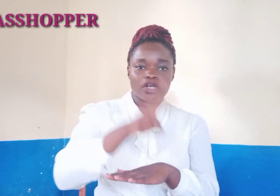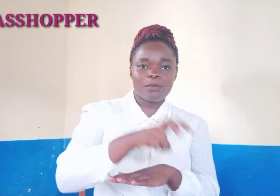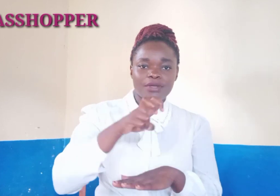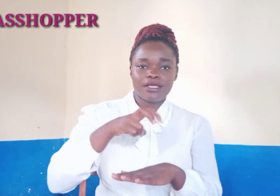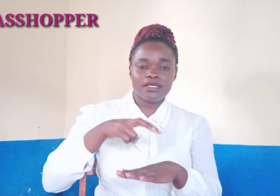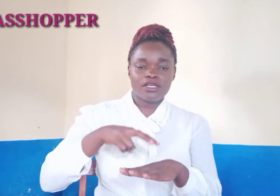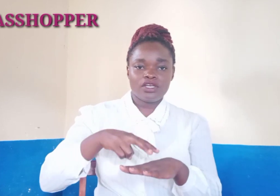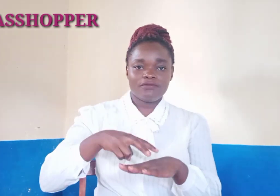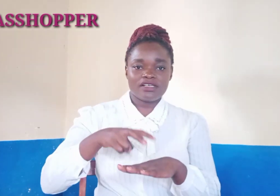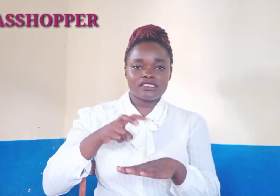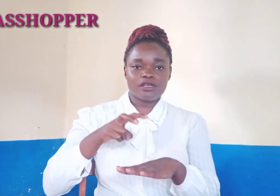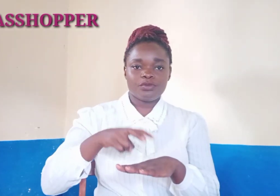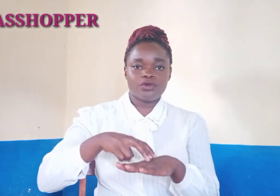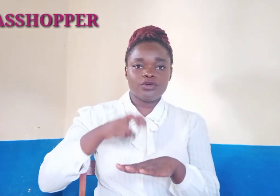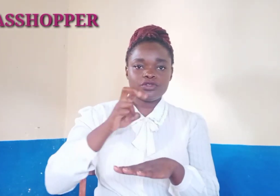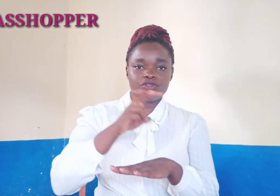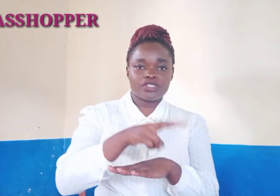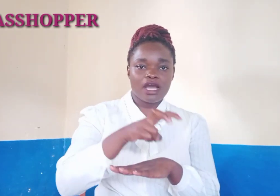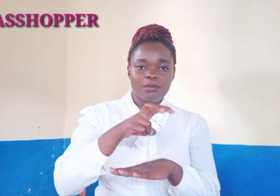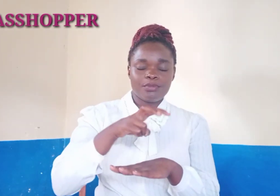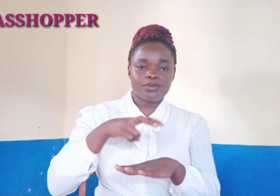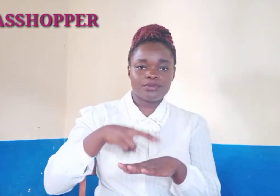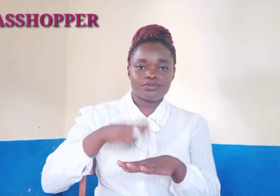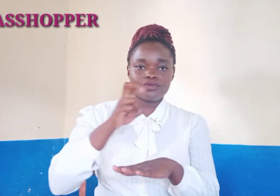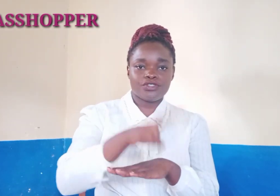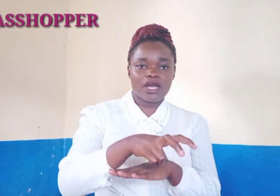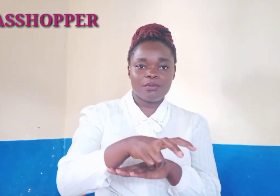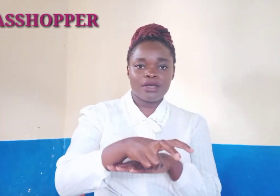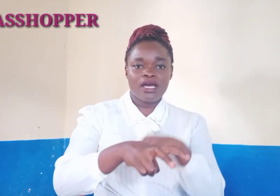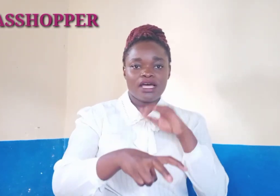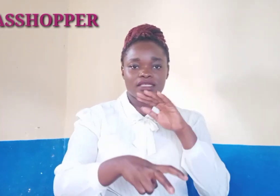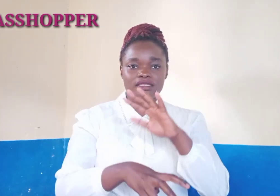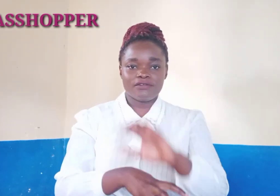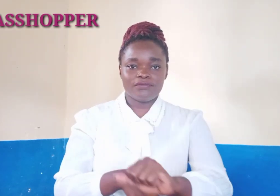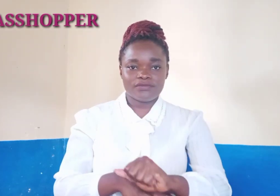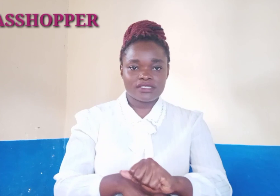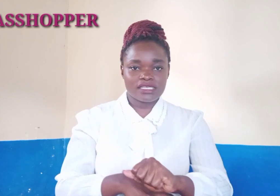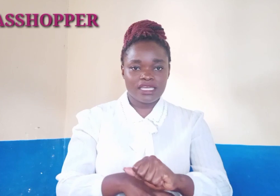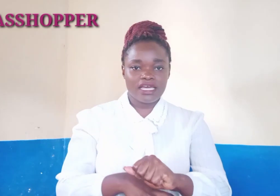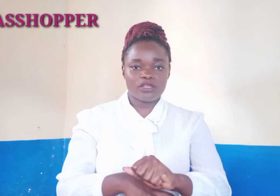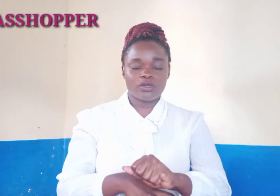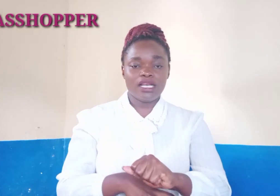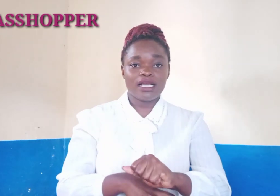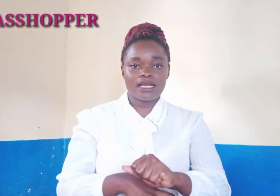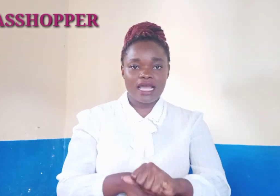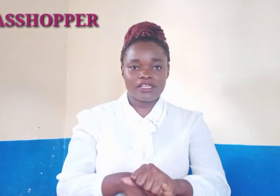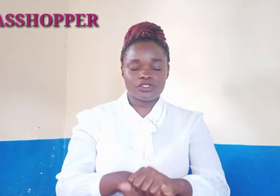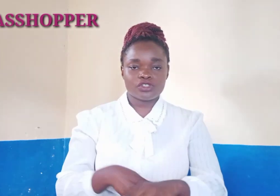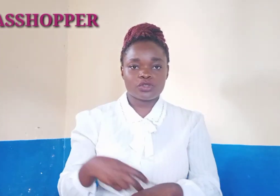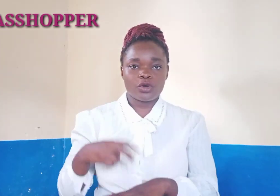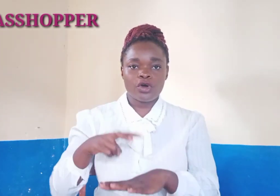jumping first step you jump jump and then the second hand will catch so